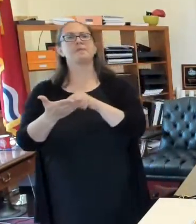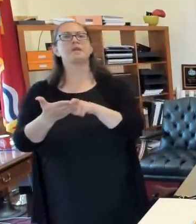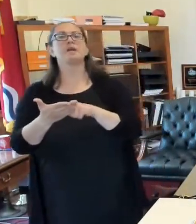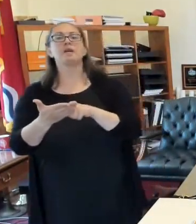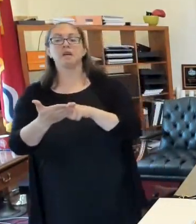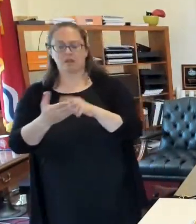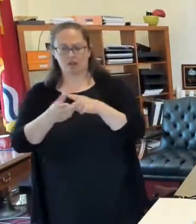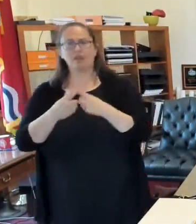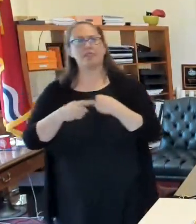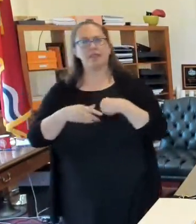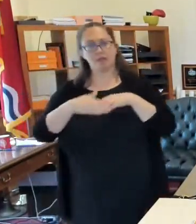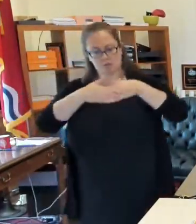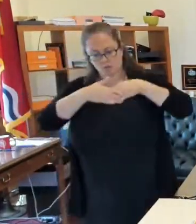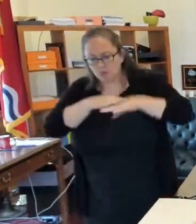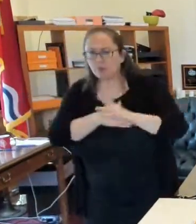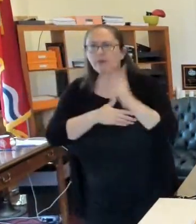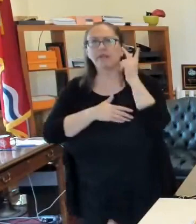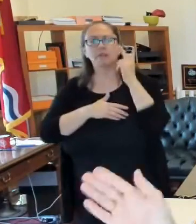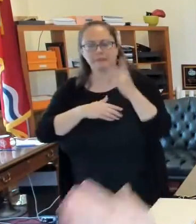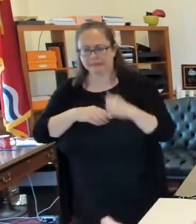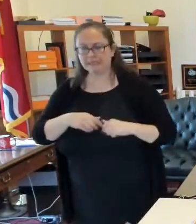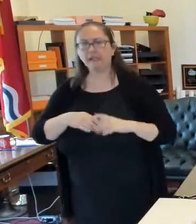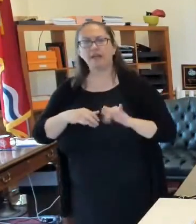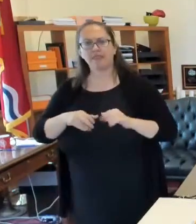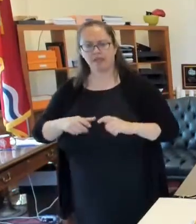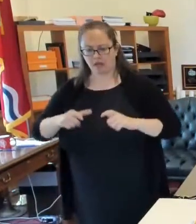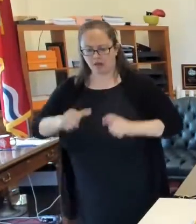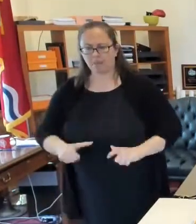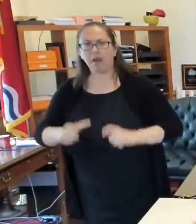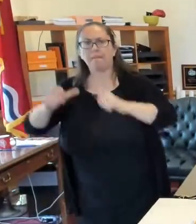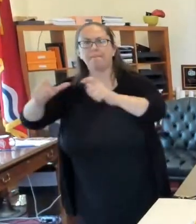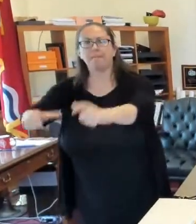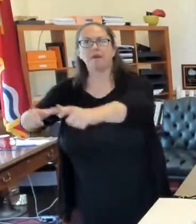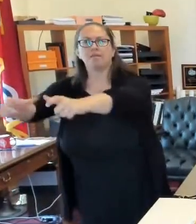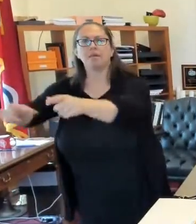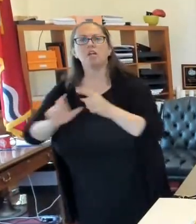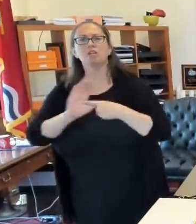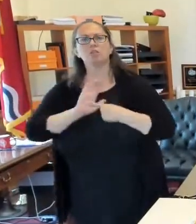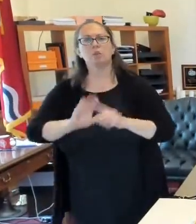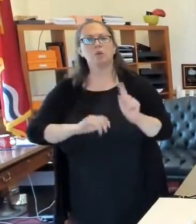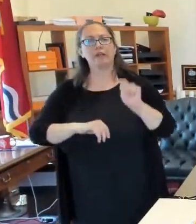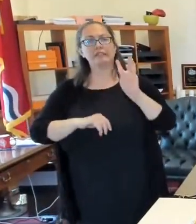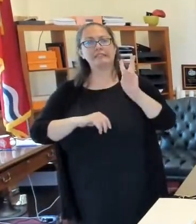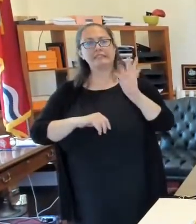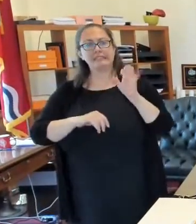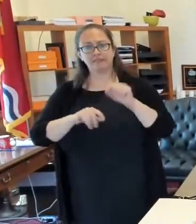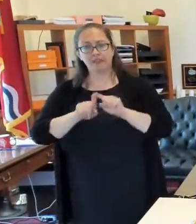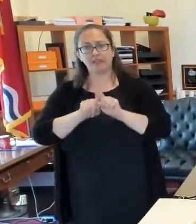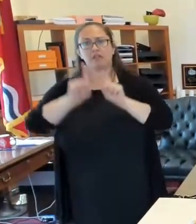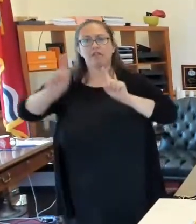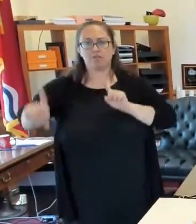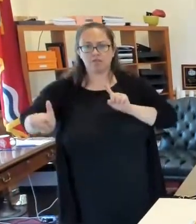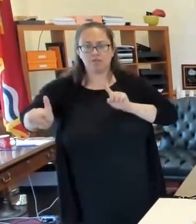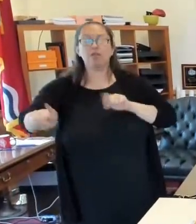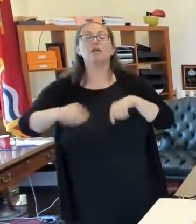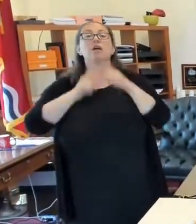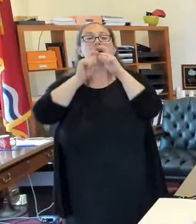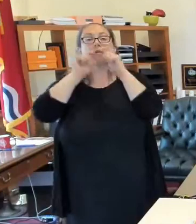foot distancing, you know, marks on the, on the ground. You have to wear a mask to go in to vote.